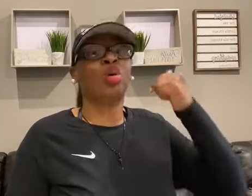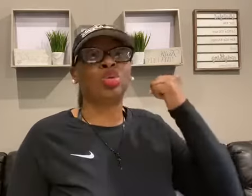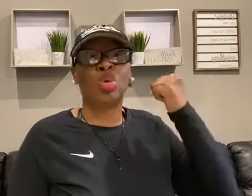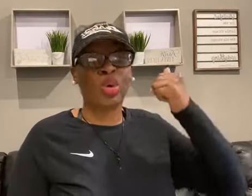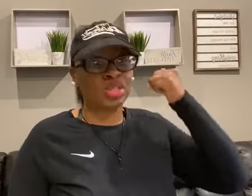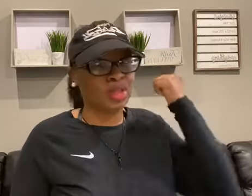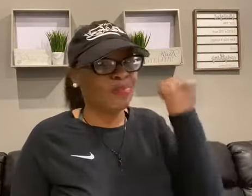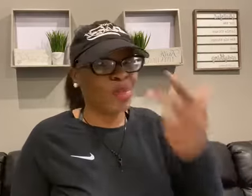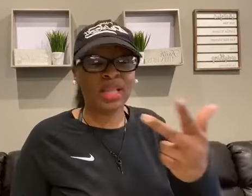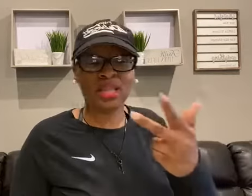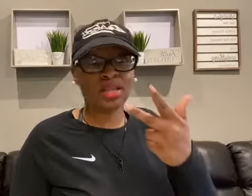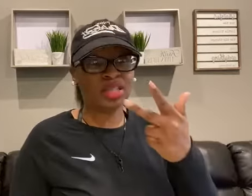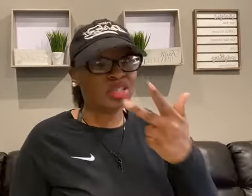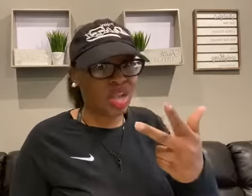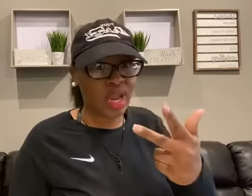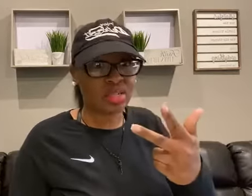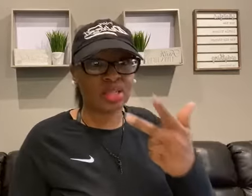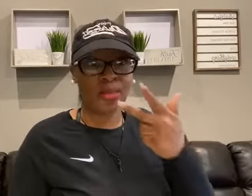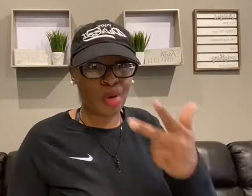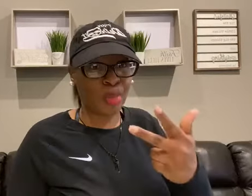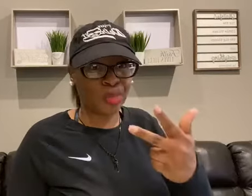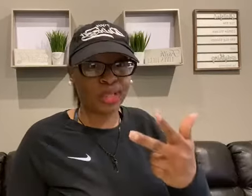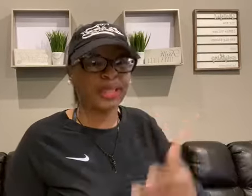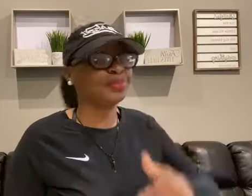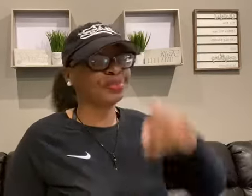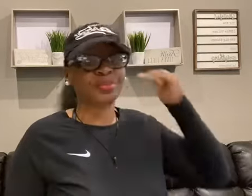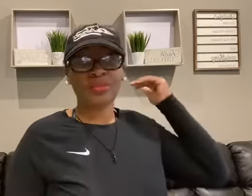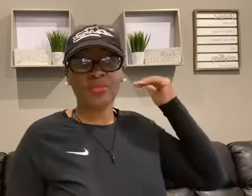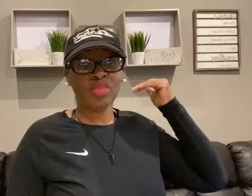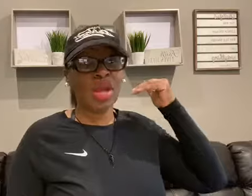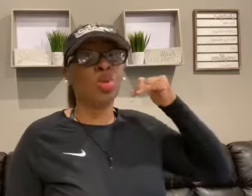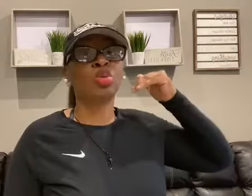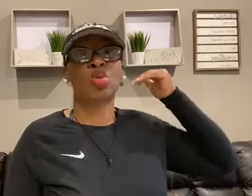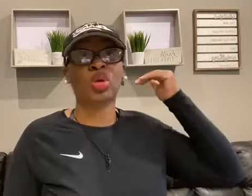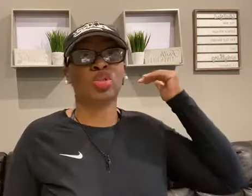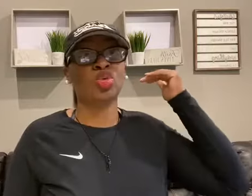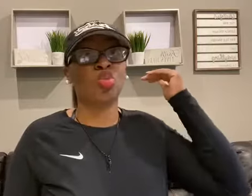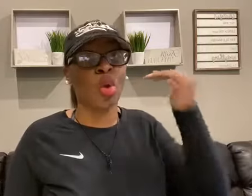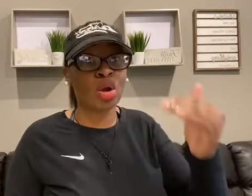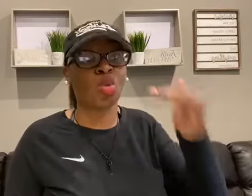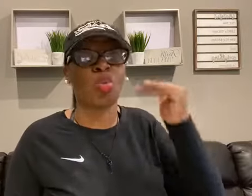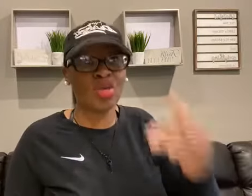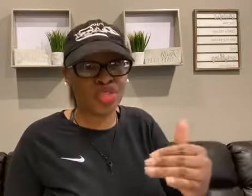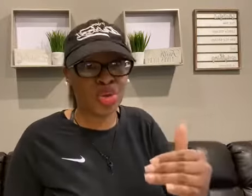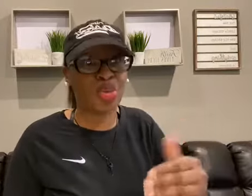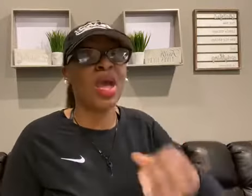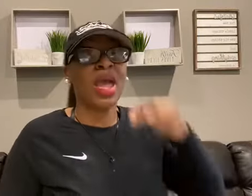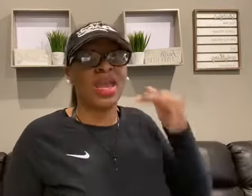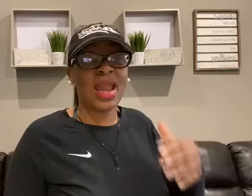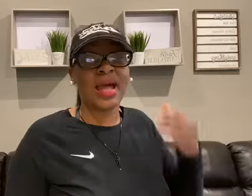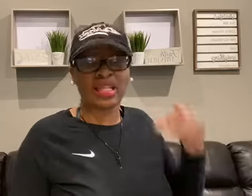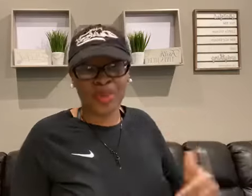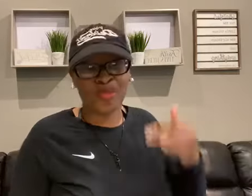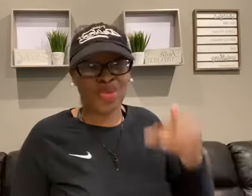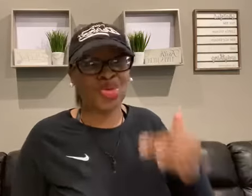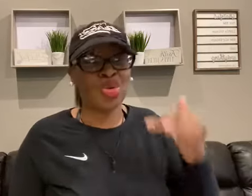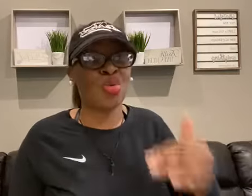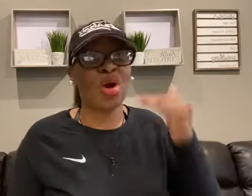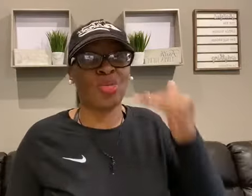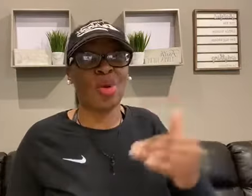who's going to make the changes appropriately, and who's going to work with you and not expect for you to do all